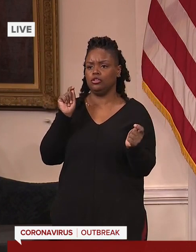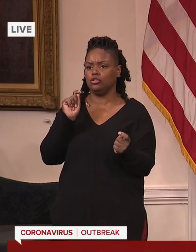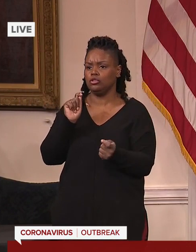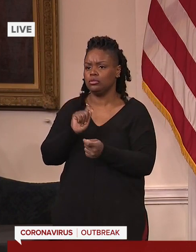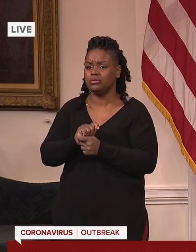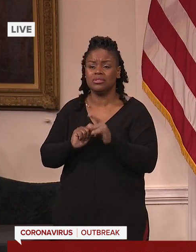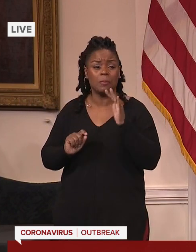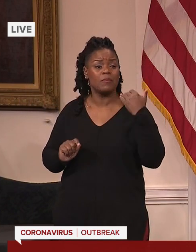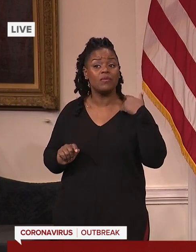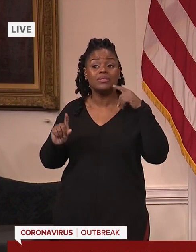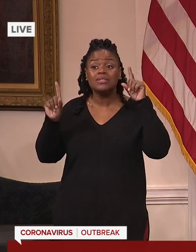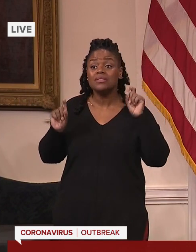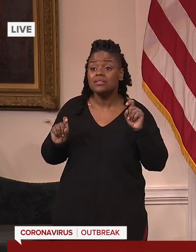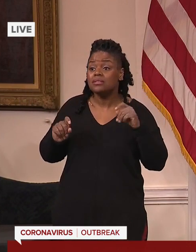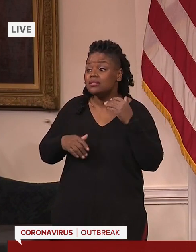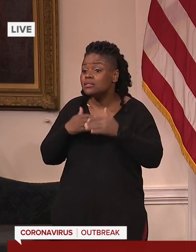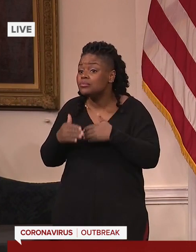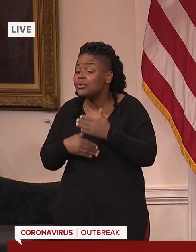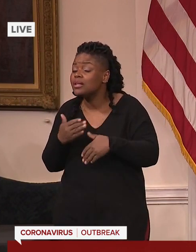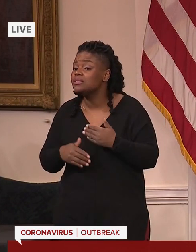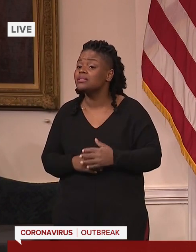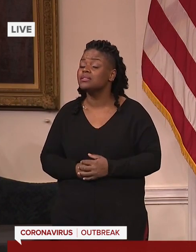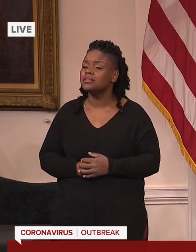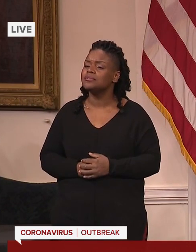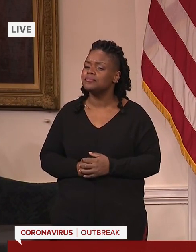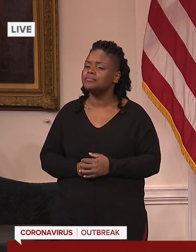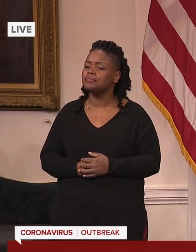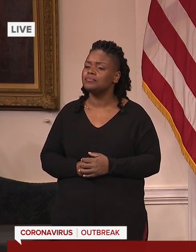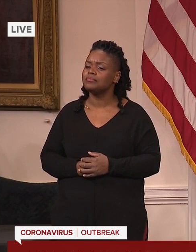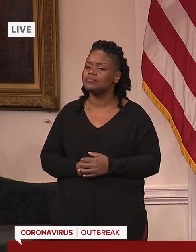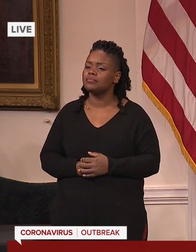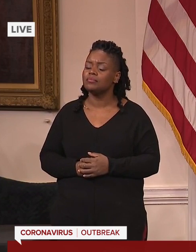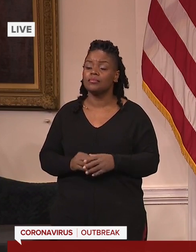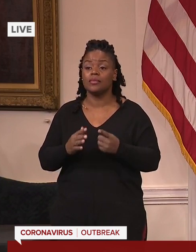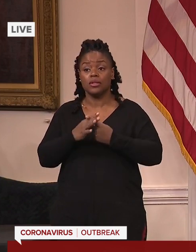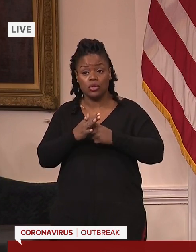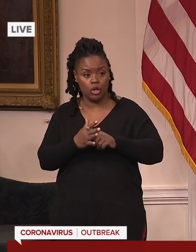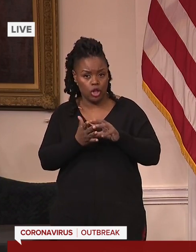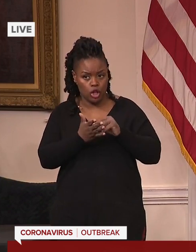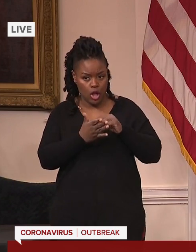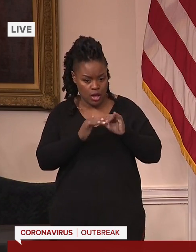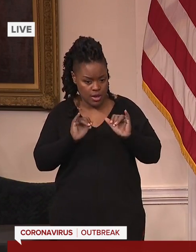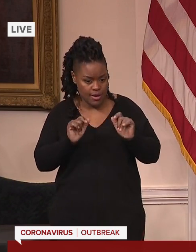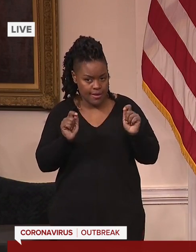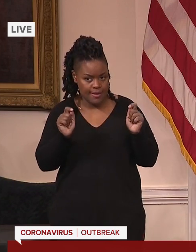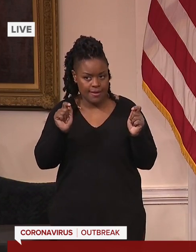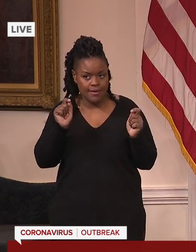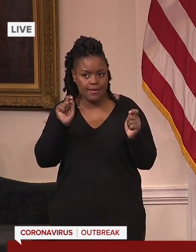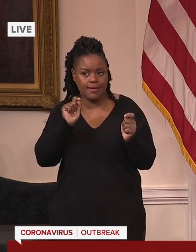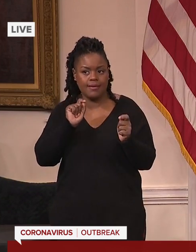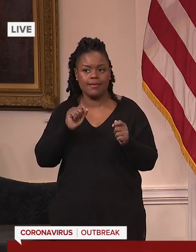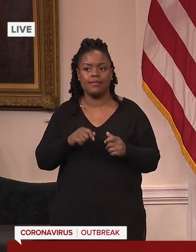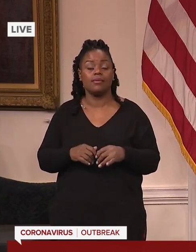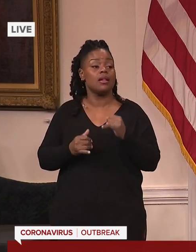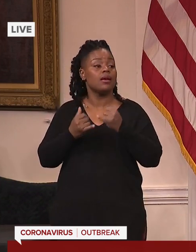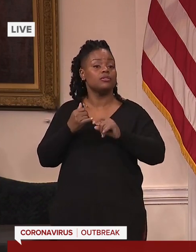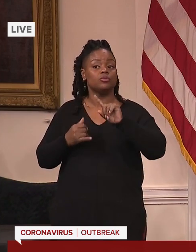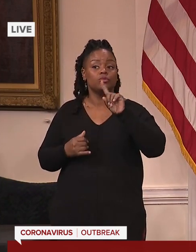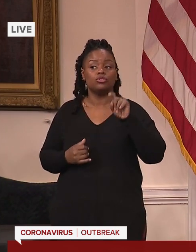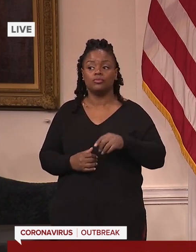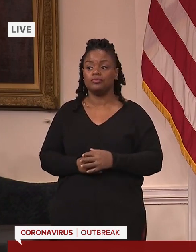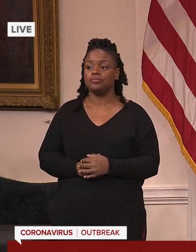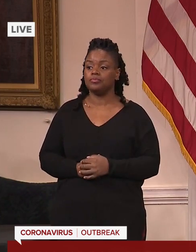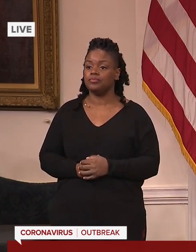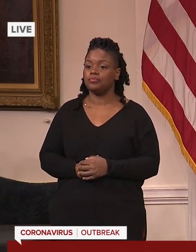There's no real national strategy and plan. I'm sure it's going to evolve on an ongoing basis. Last question. When do you intend to get vaccinated?